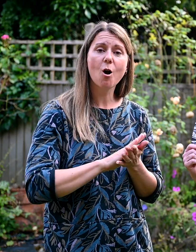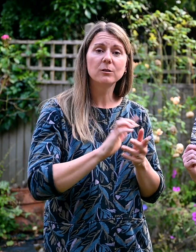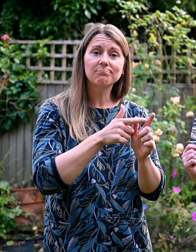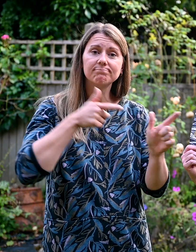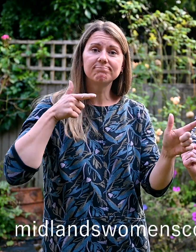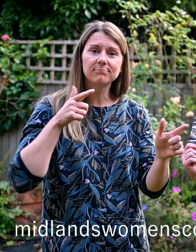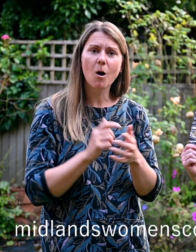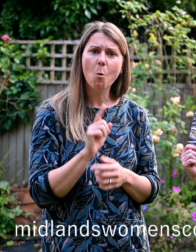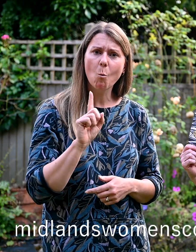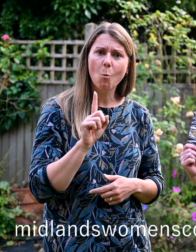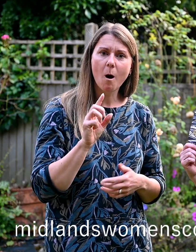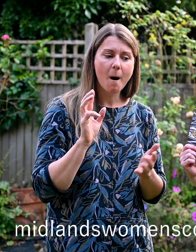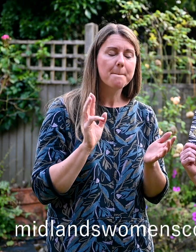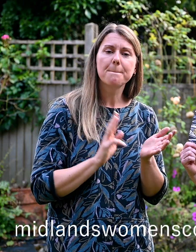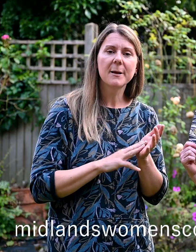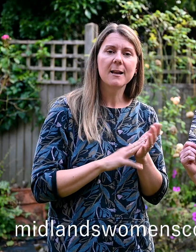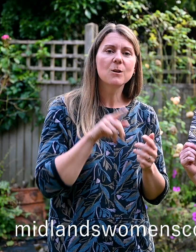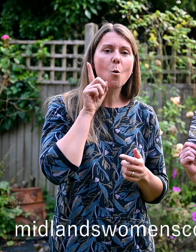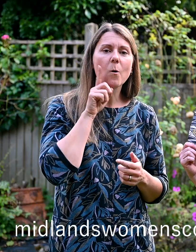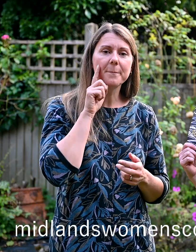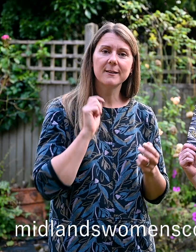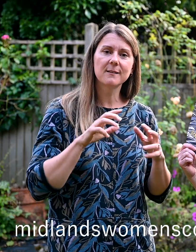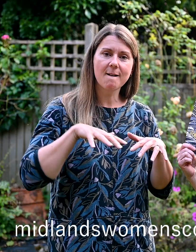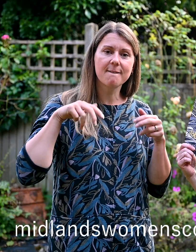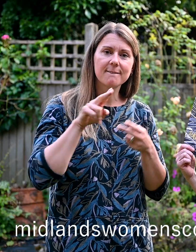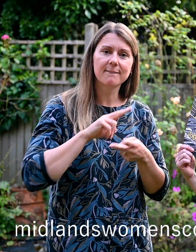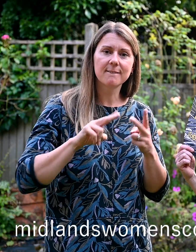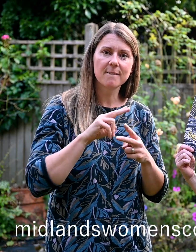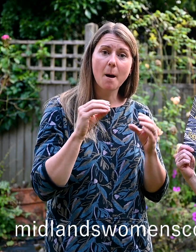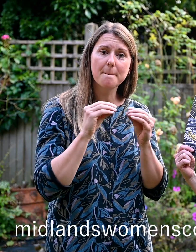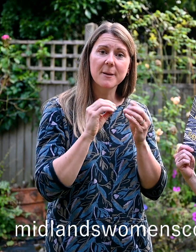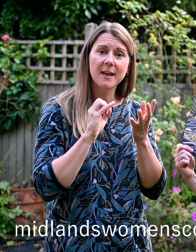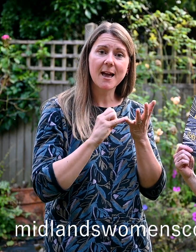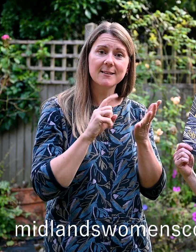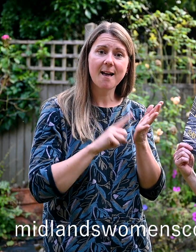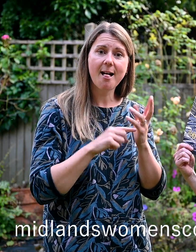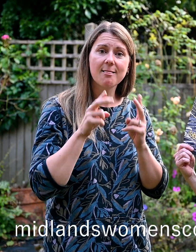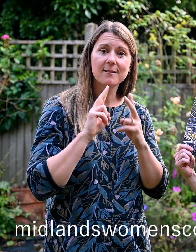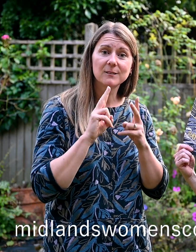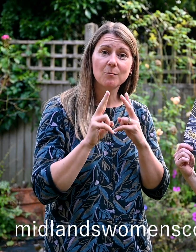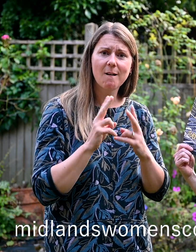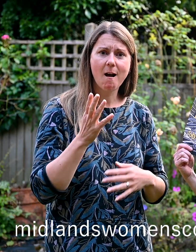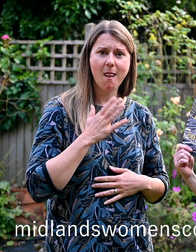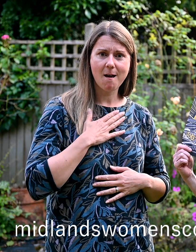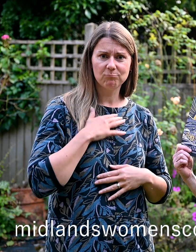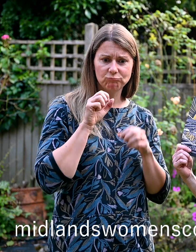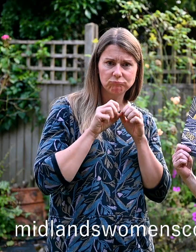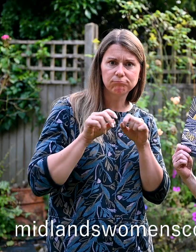Midlands Women's Convention will have British Sign Language interpreting. We'd love you to spread the word in the deaf